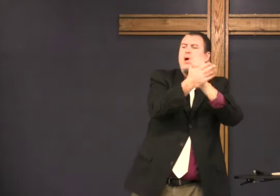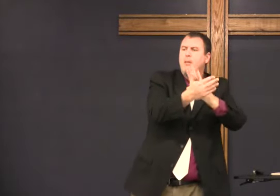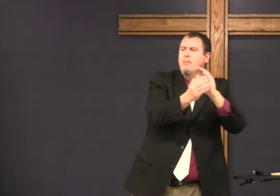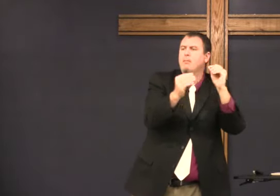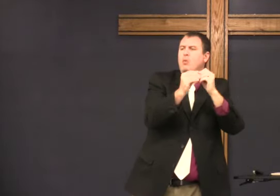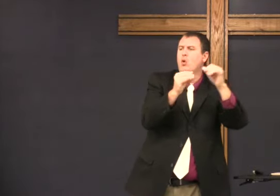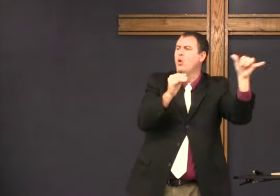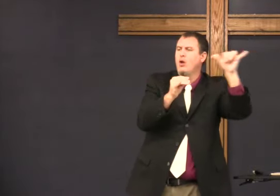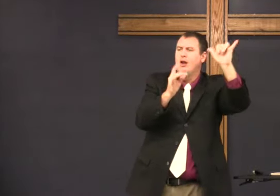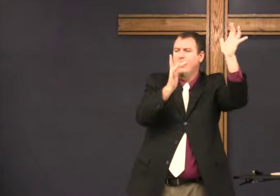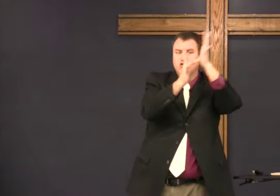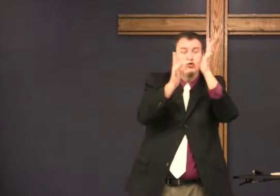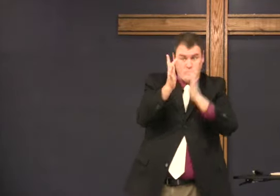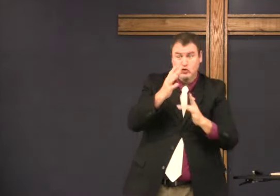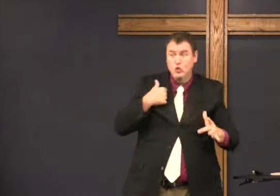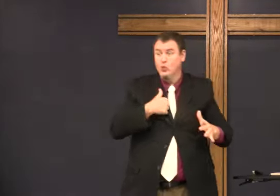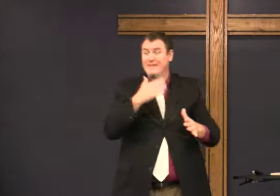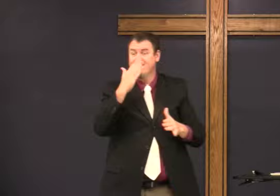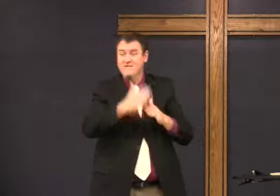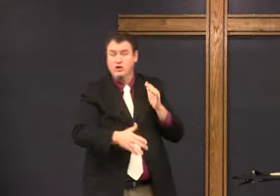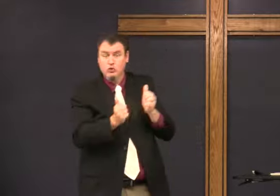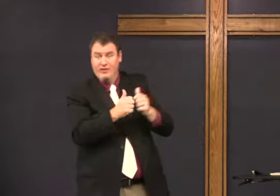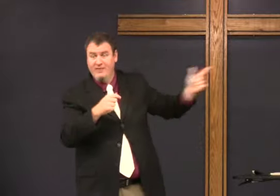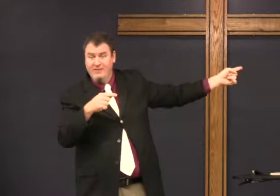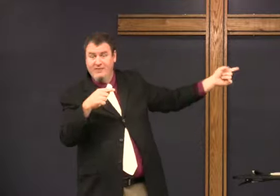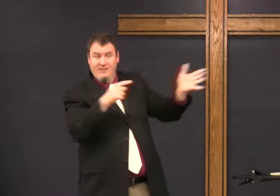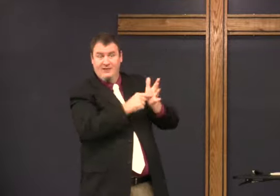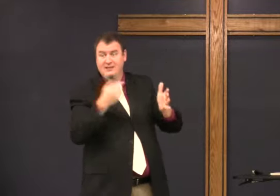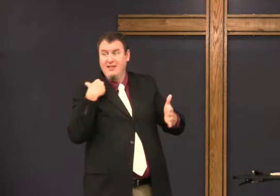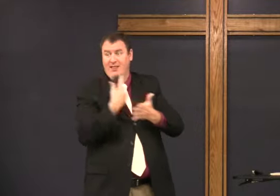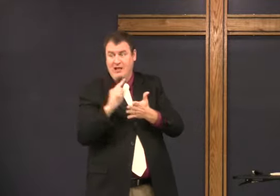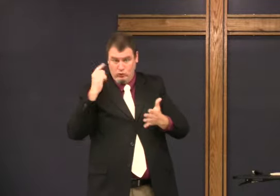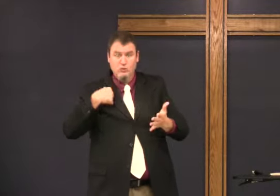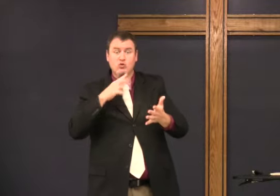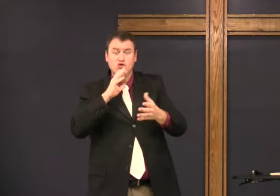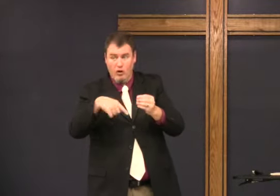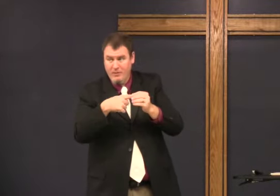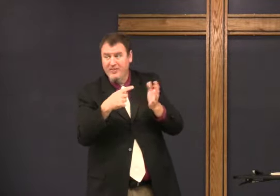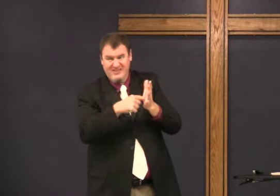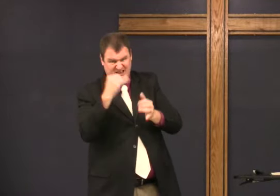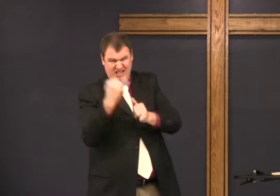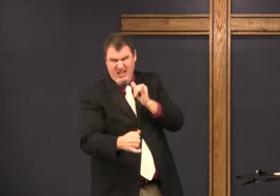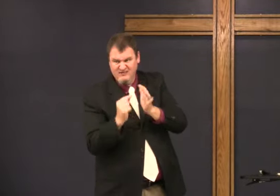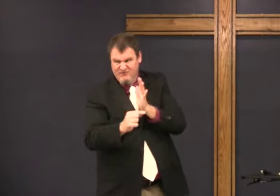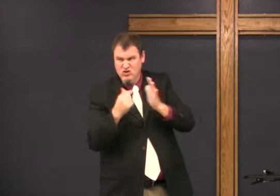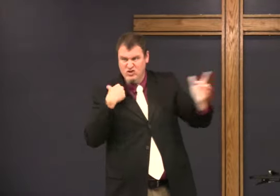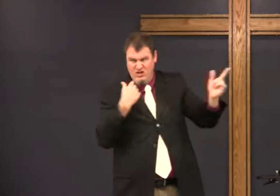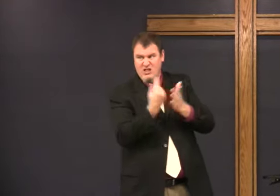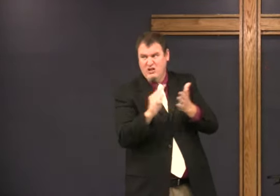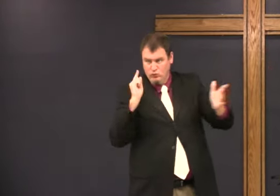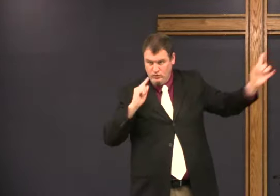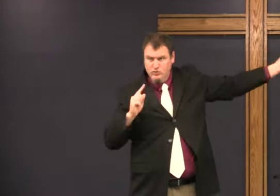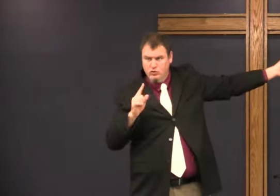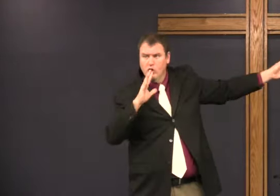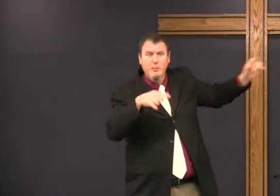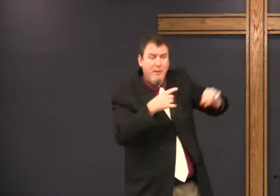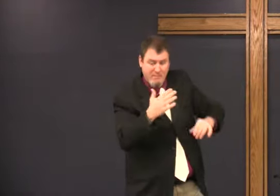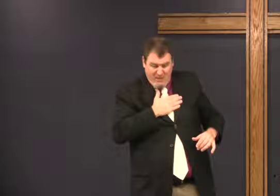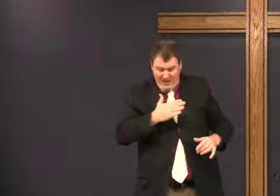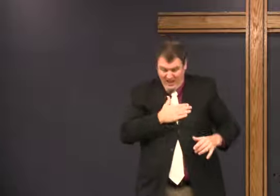I should become more Christ-like, right? We talked about this last week. The last... This is the last